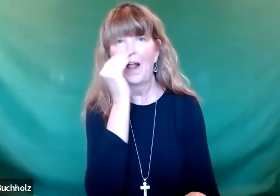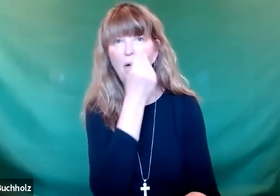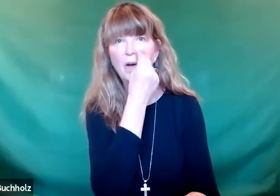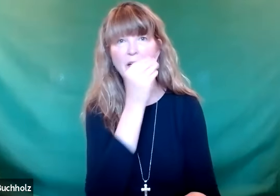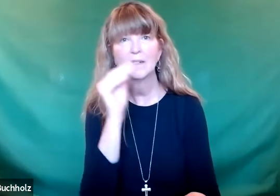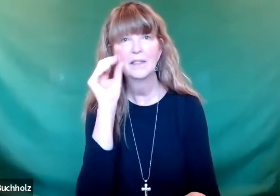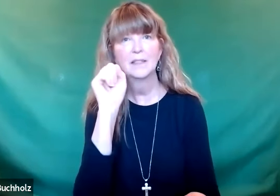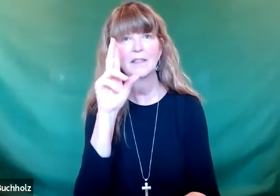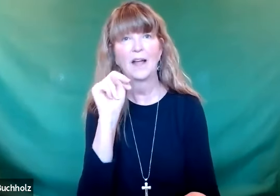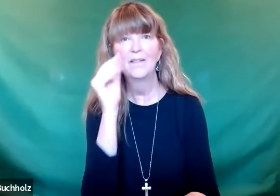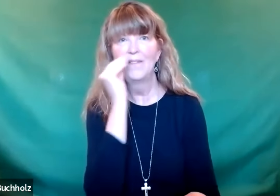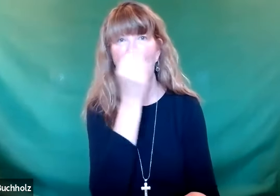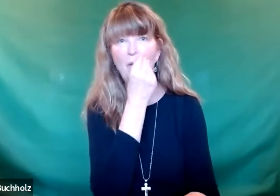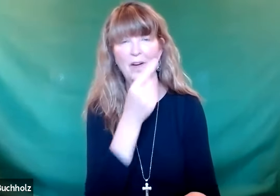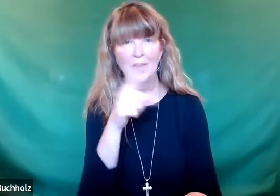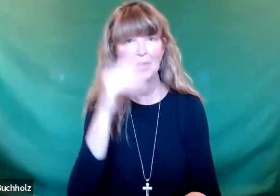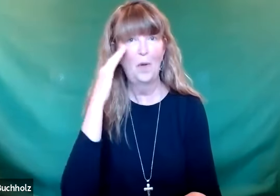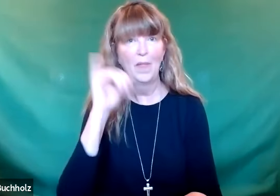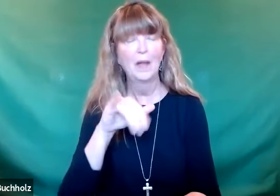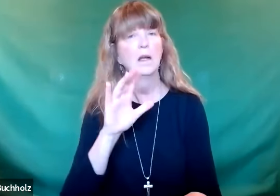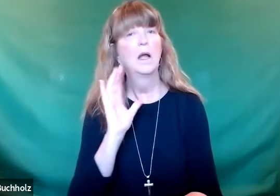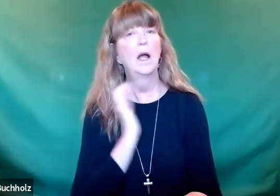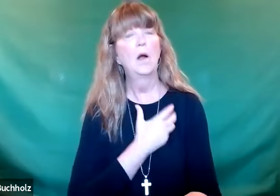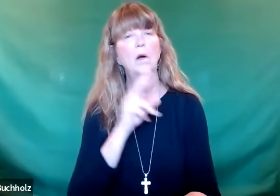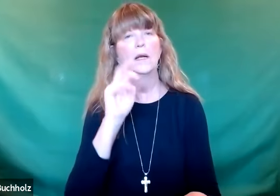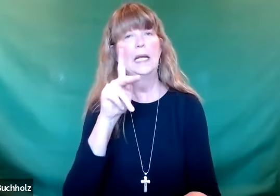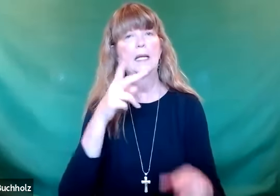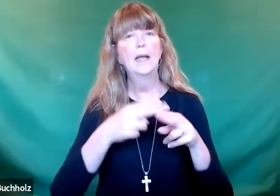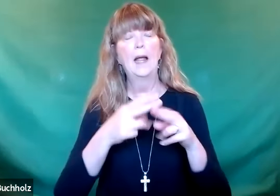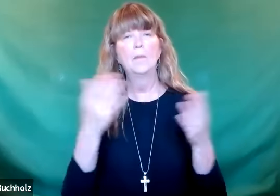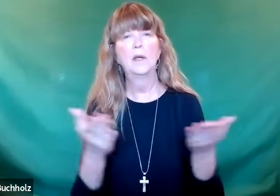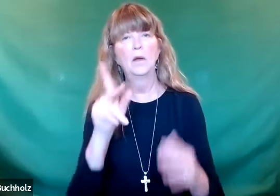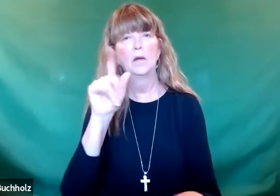is? It's the sunflower. You guys all know that, I imagine,